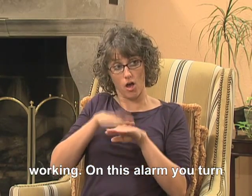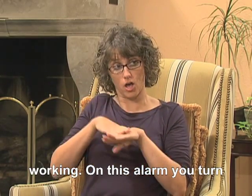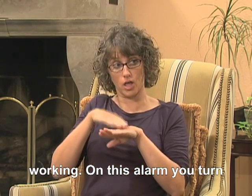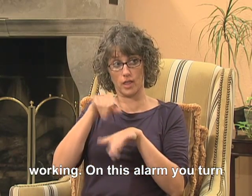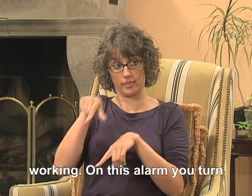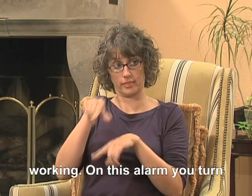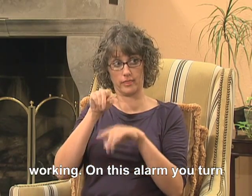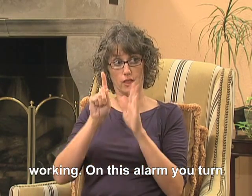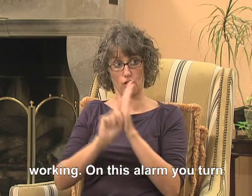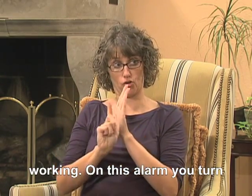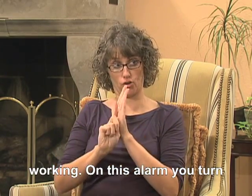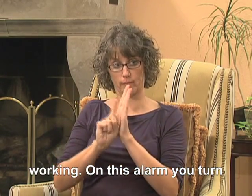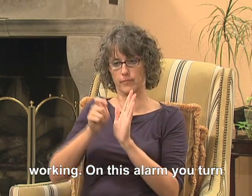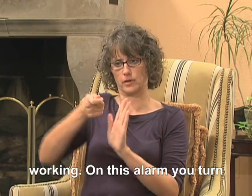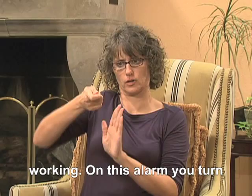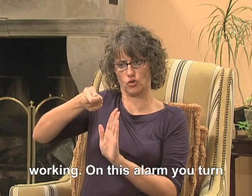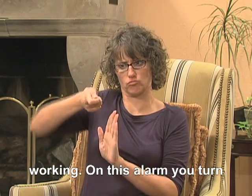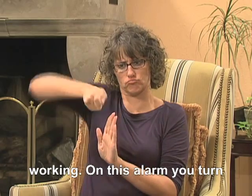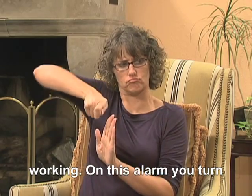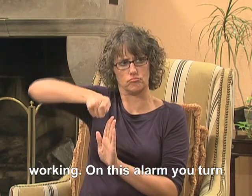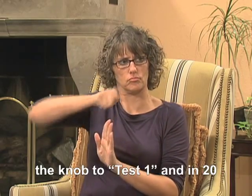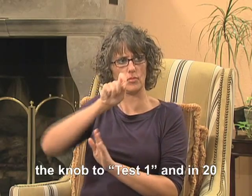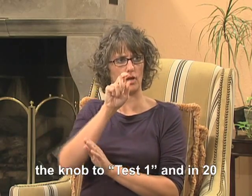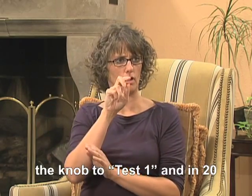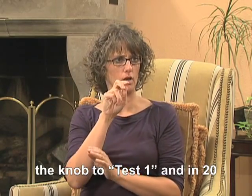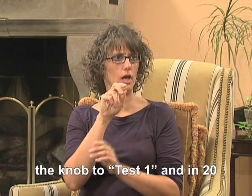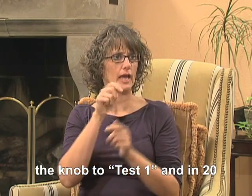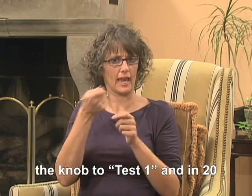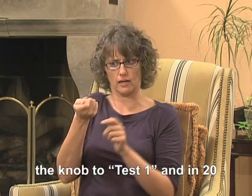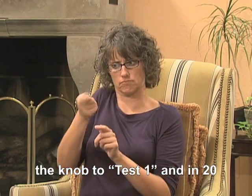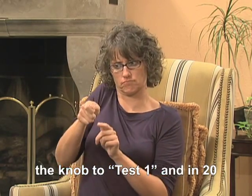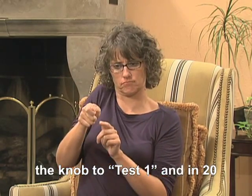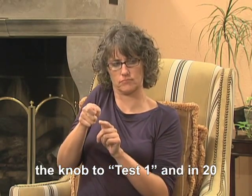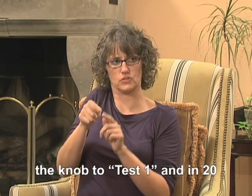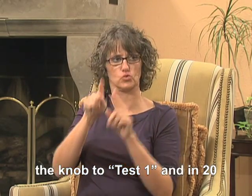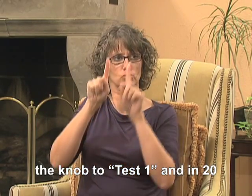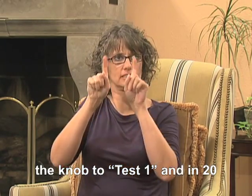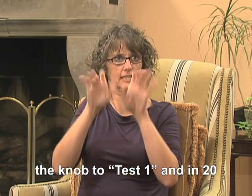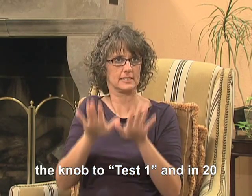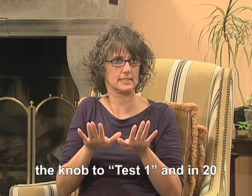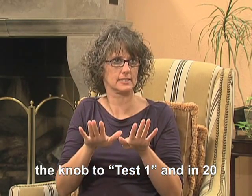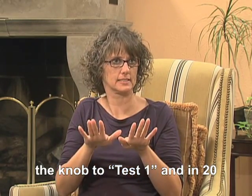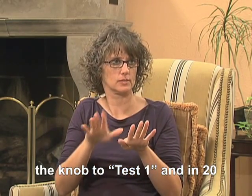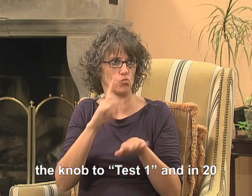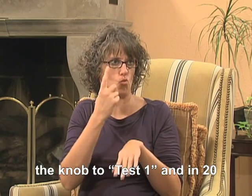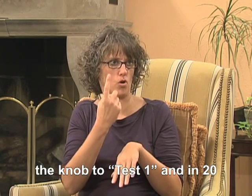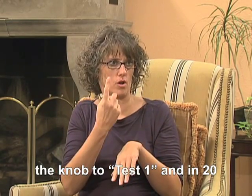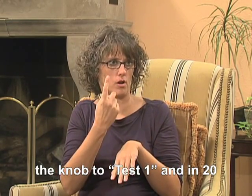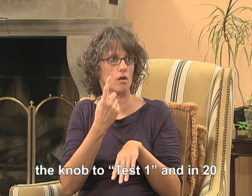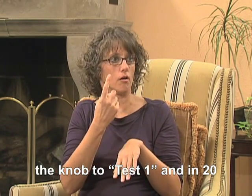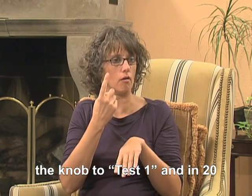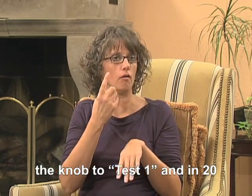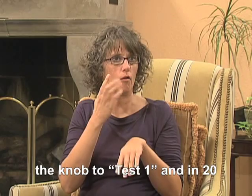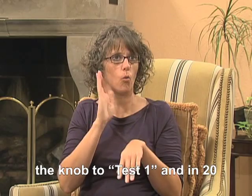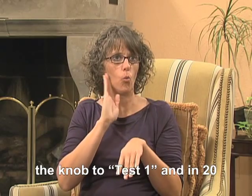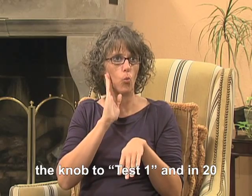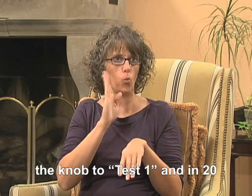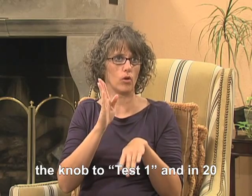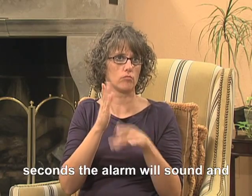Look this alarm you can turn the knob to test one and in